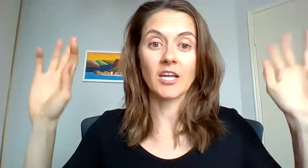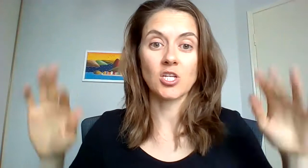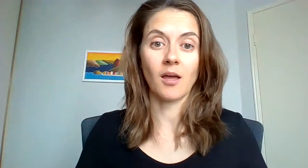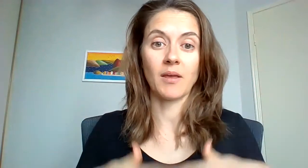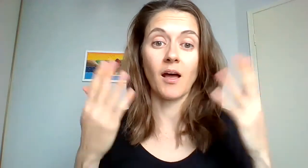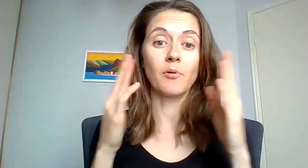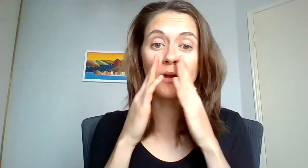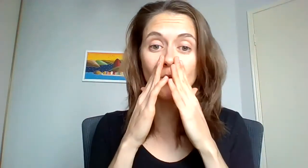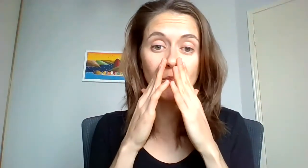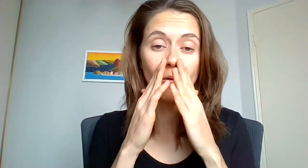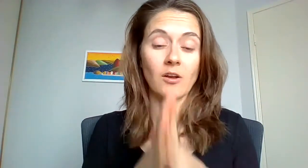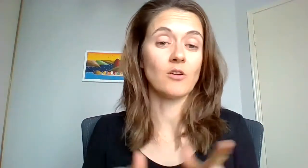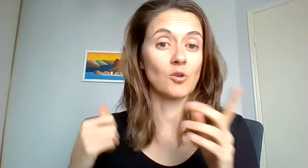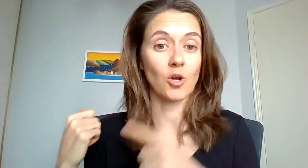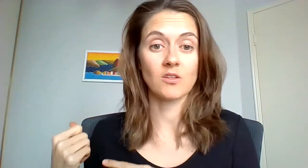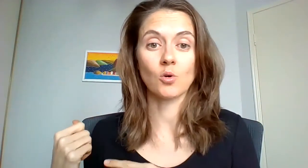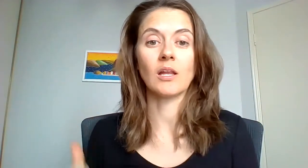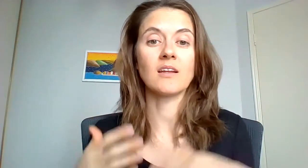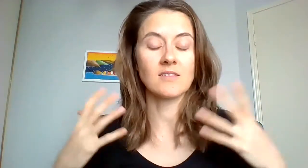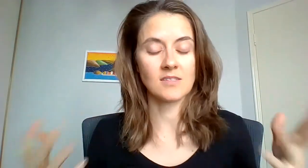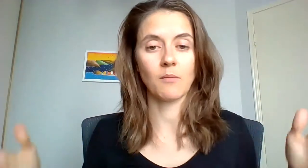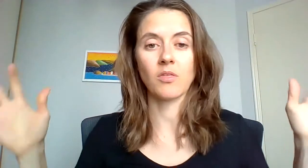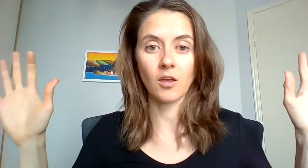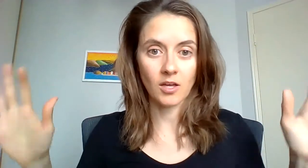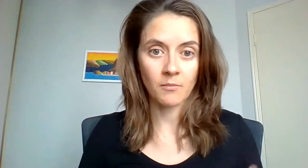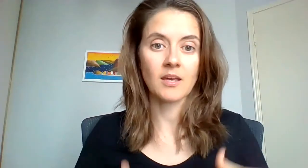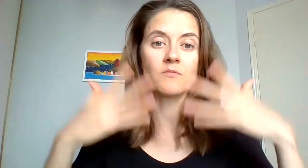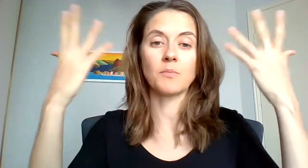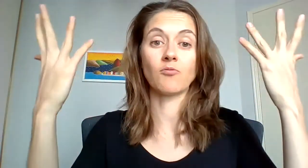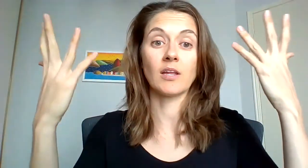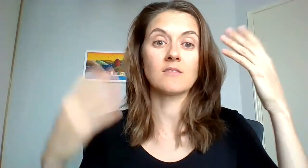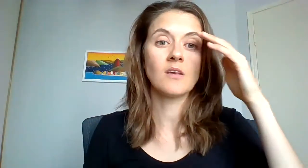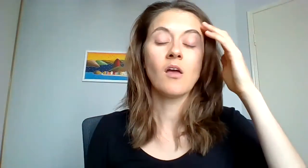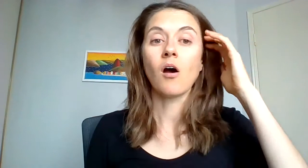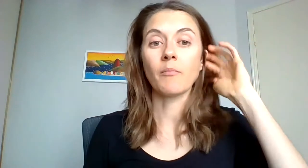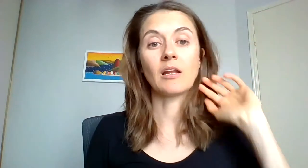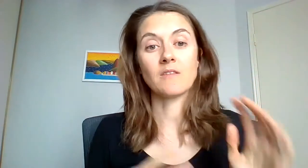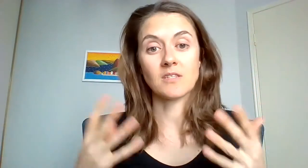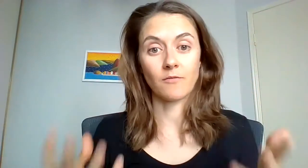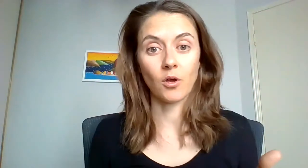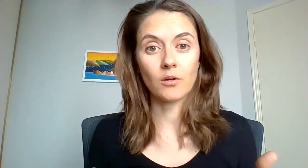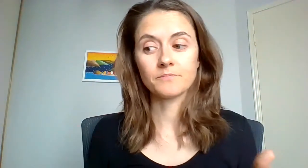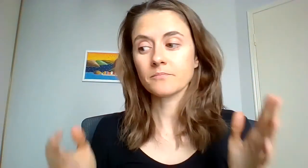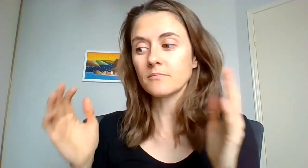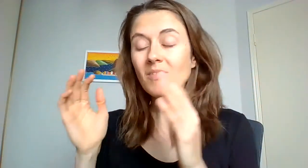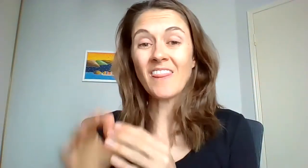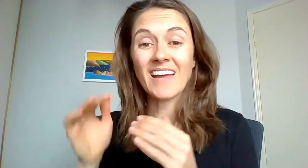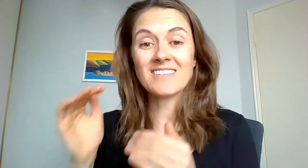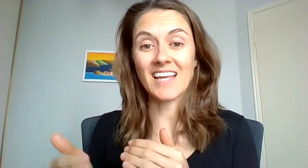energy coming up like we would blow our nose or go to the toilet, it's the same thing, oh yep here comes a big release, I'm gonna let this stuff go. That